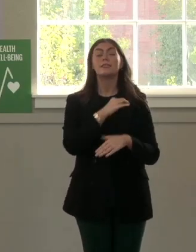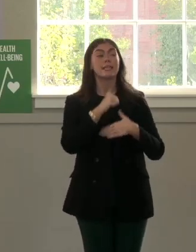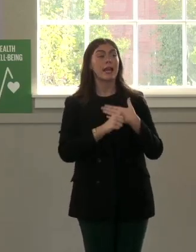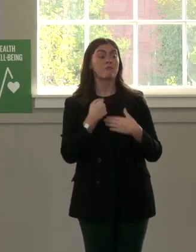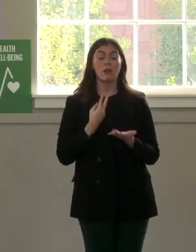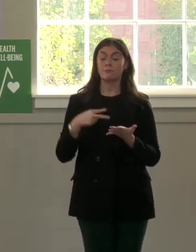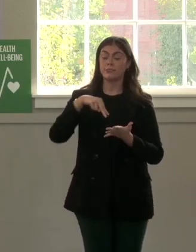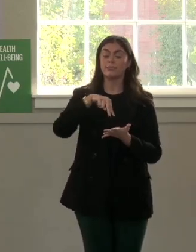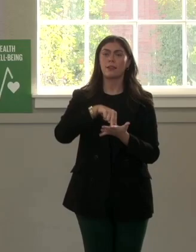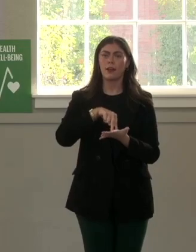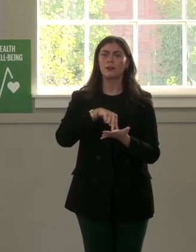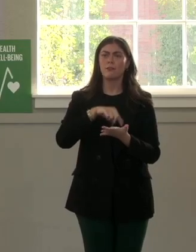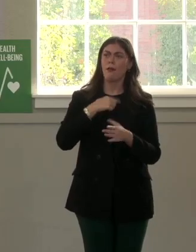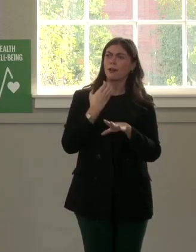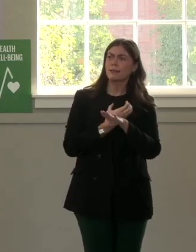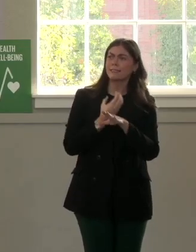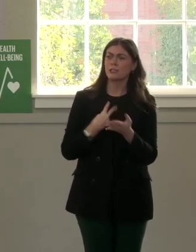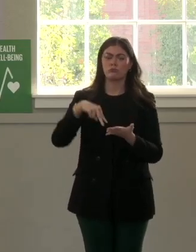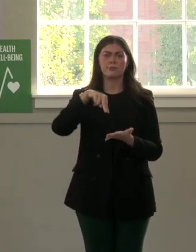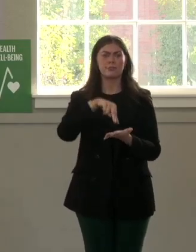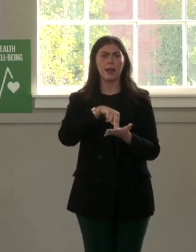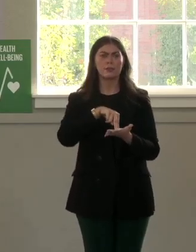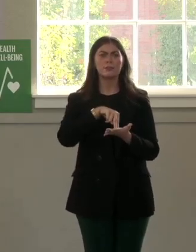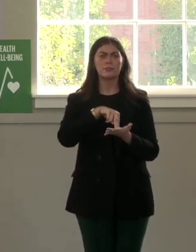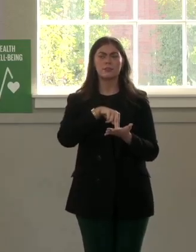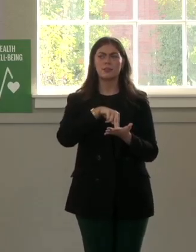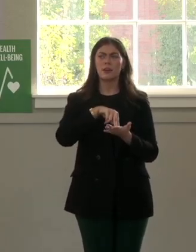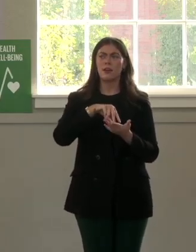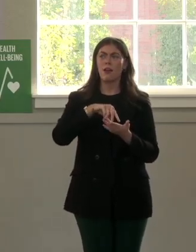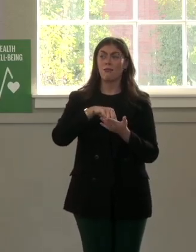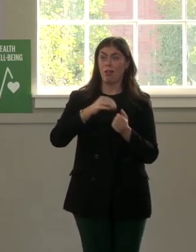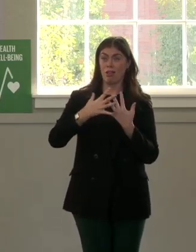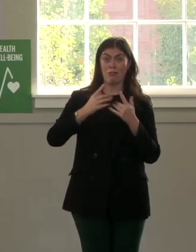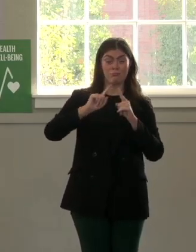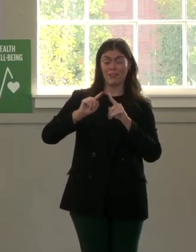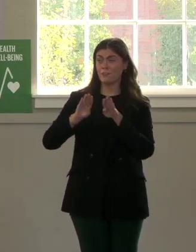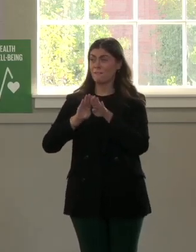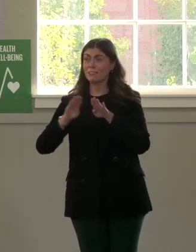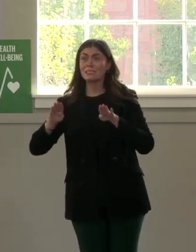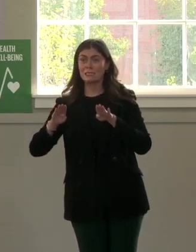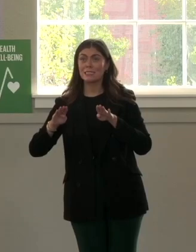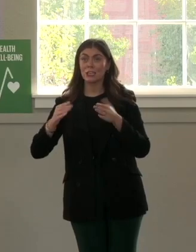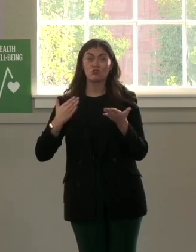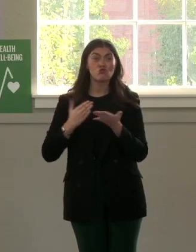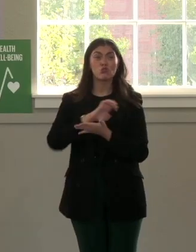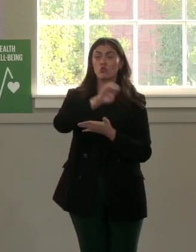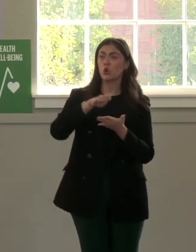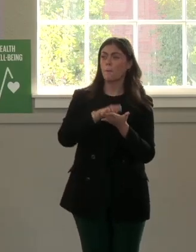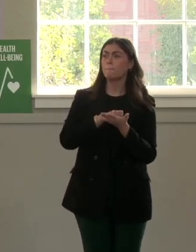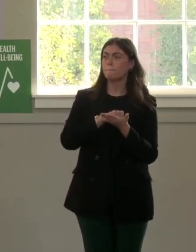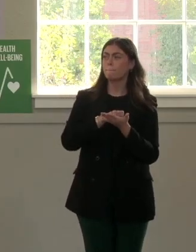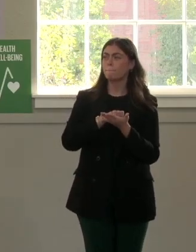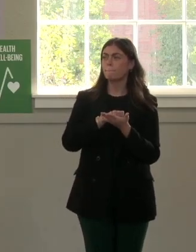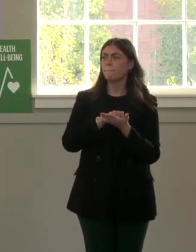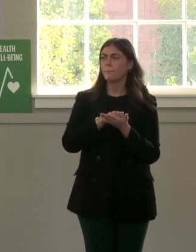standing up here. And I continue to stand here. And on many stages as I have done throughout Europe. I